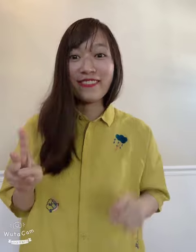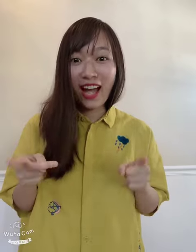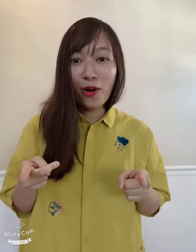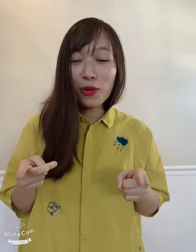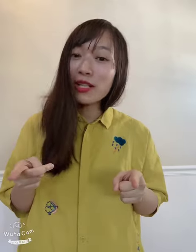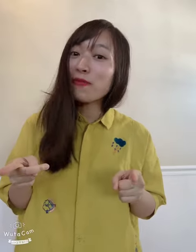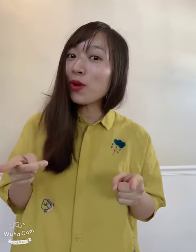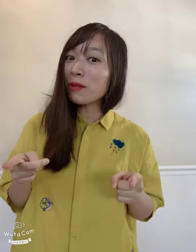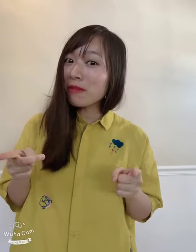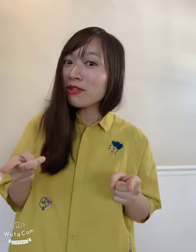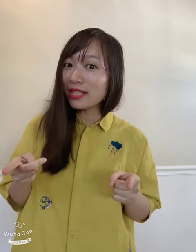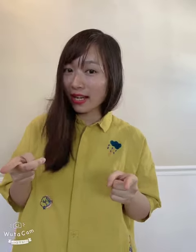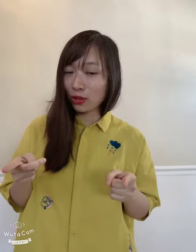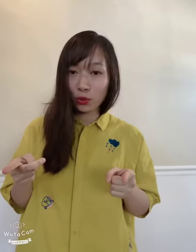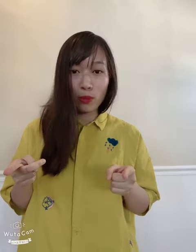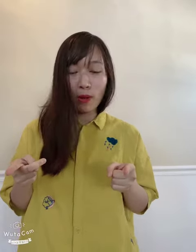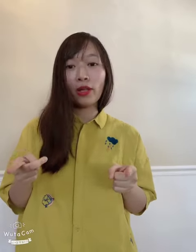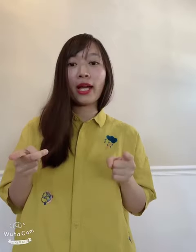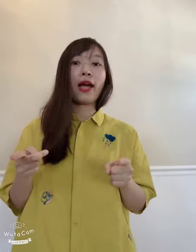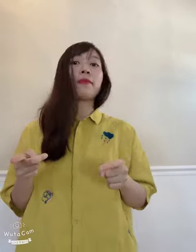Now, we're going to follow the music and do it one more time.